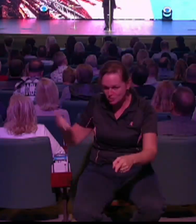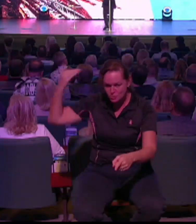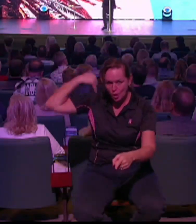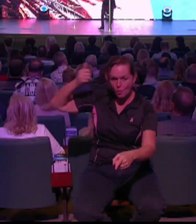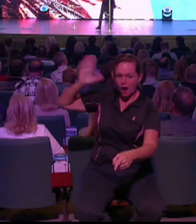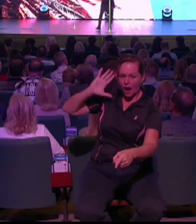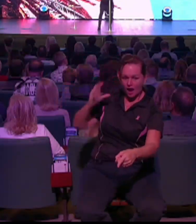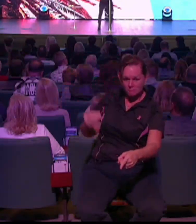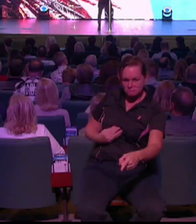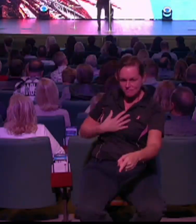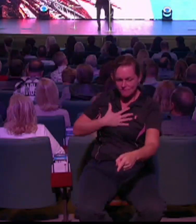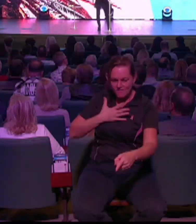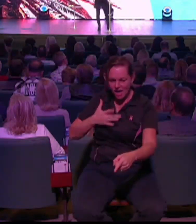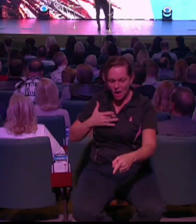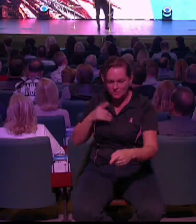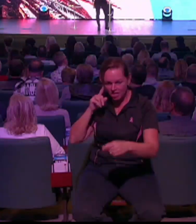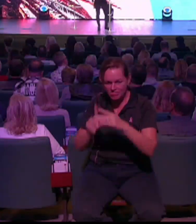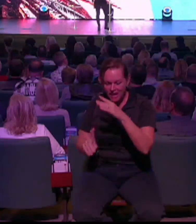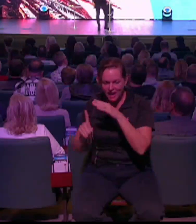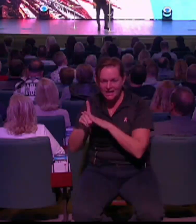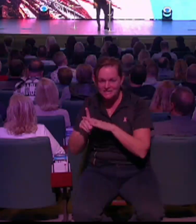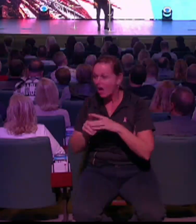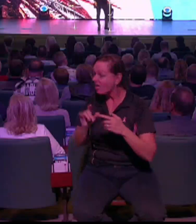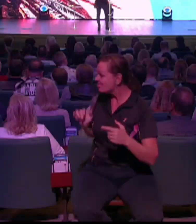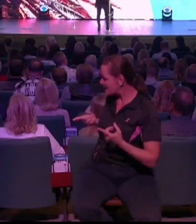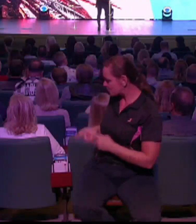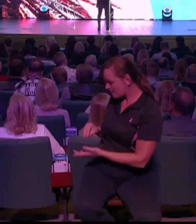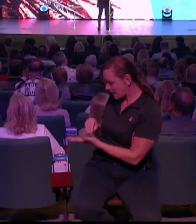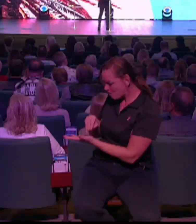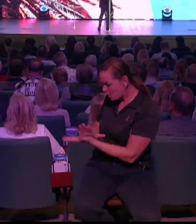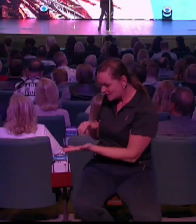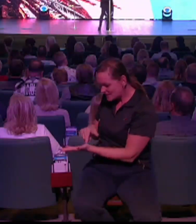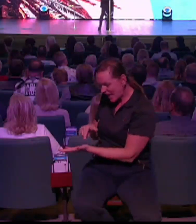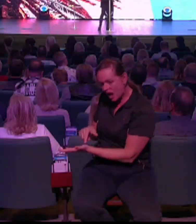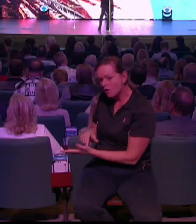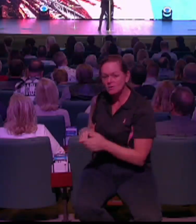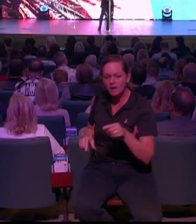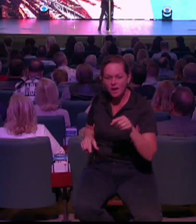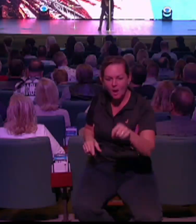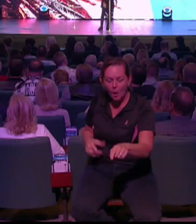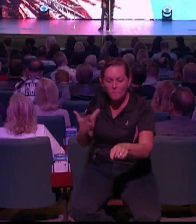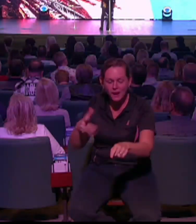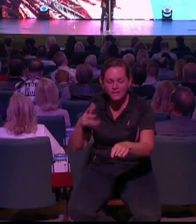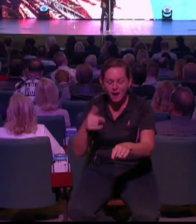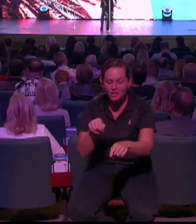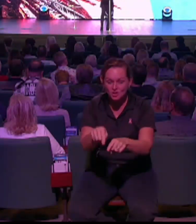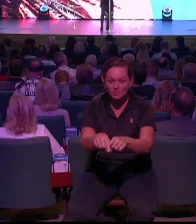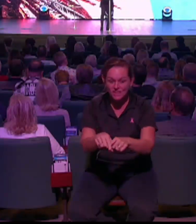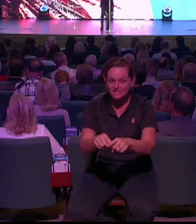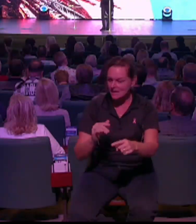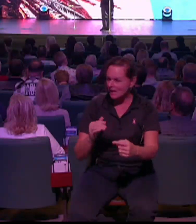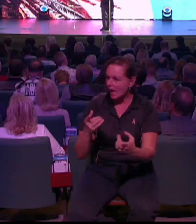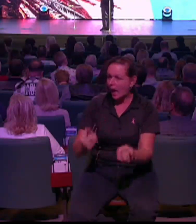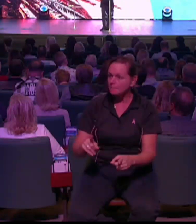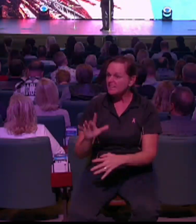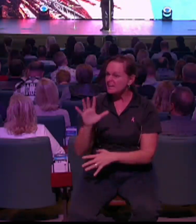even in September. This is that that I wrote down at the end of January for my best year ever. This is that.